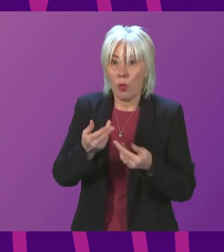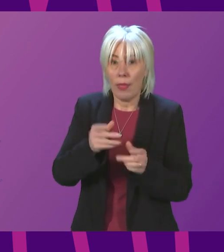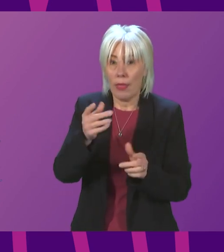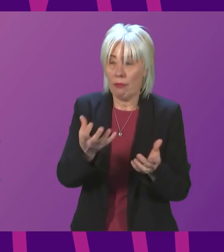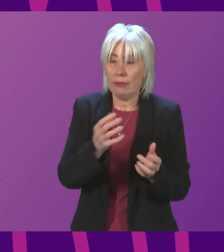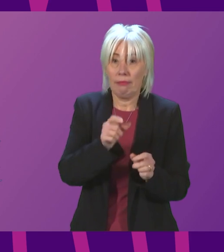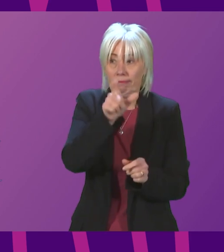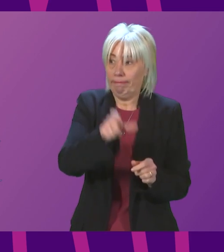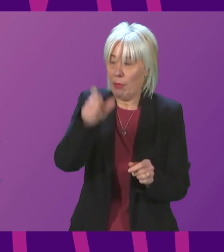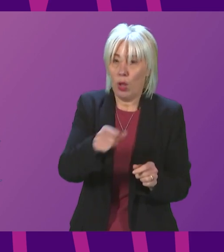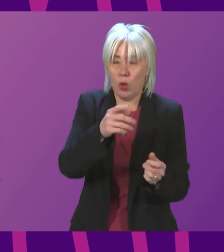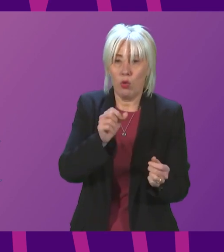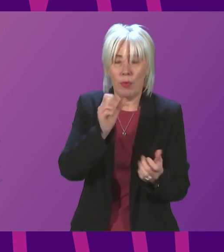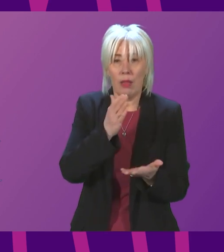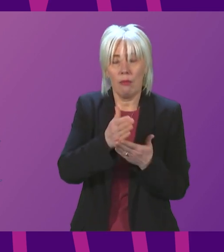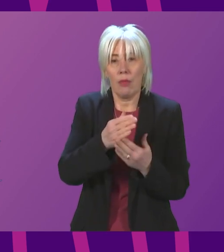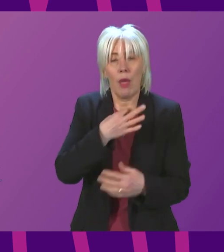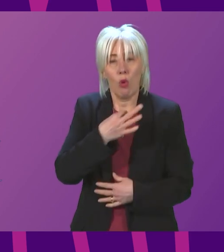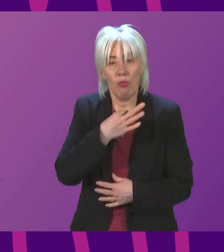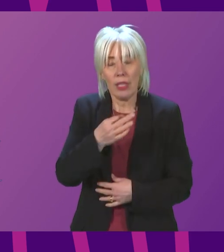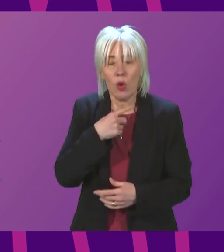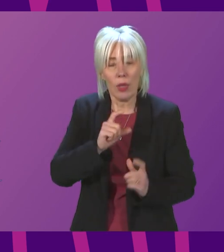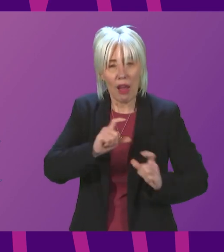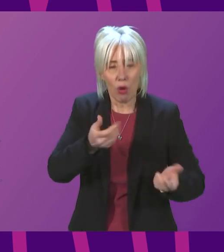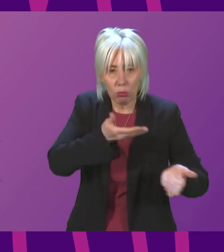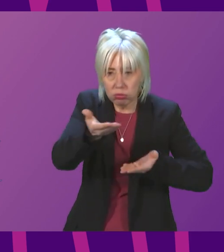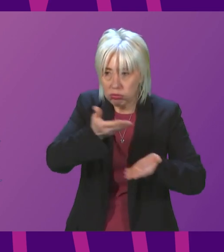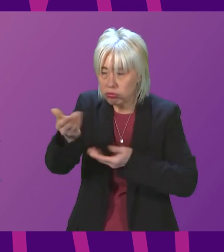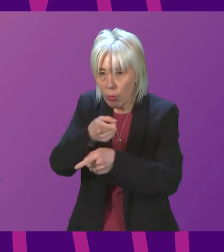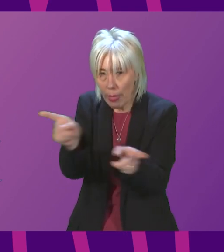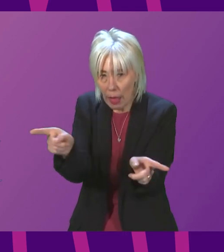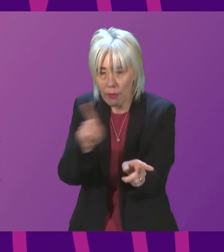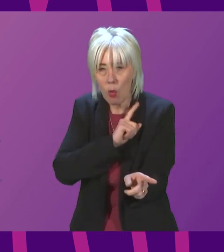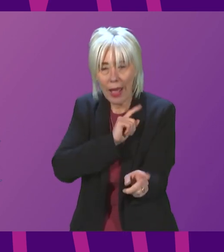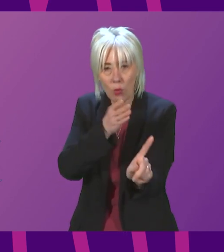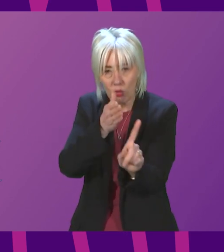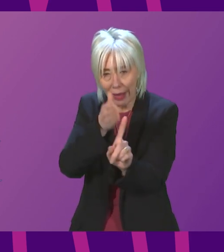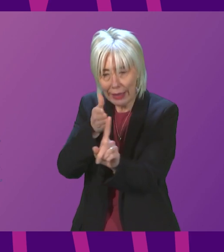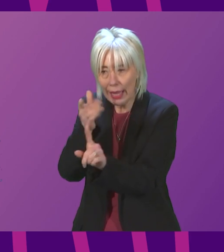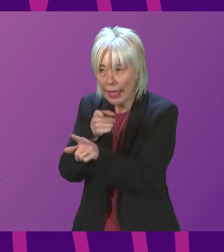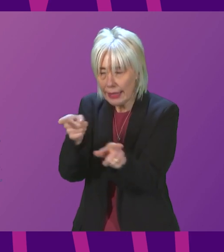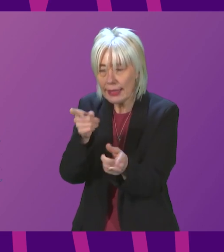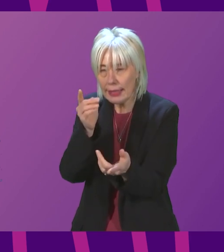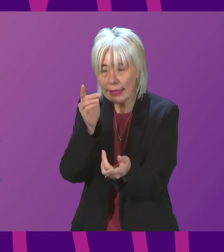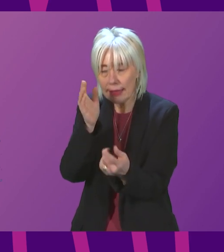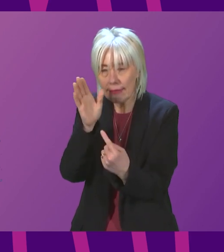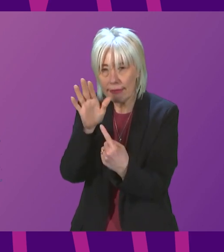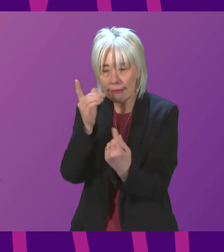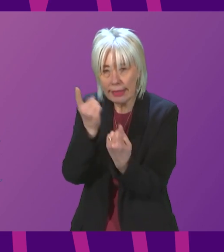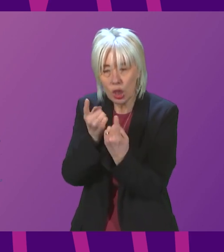who are more at risk and that will continue and it is because we recognise that issue that